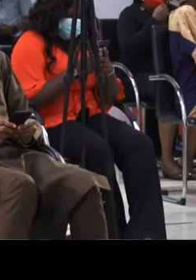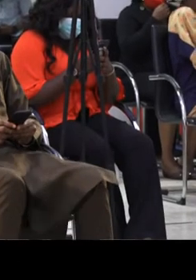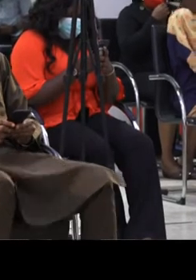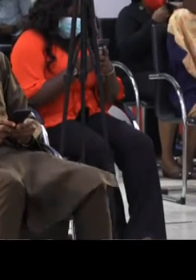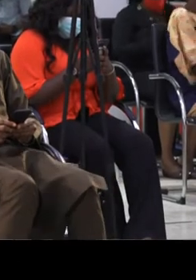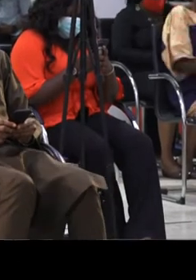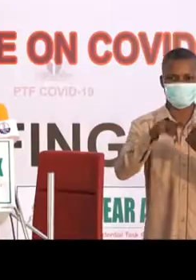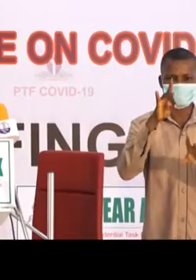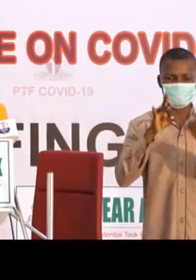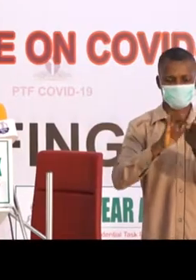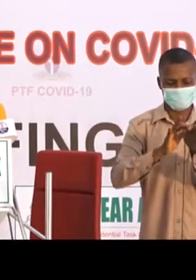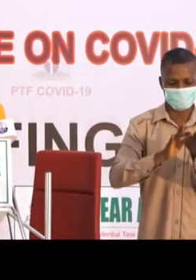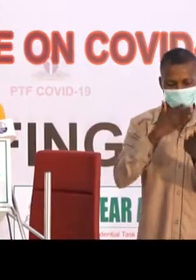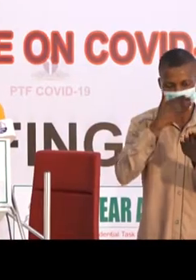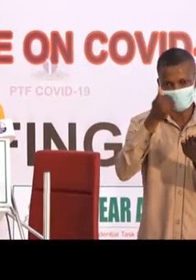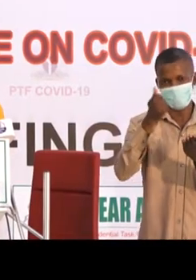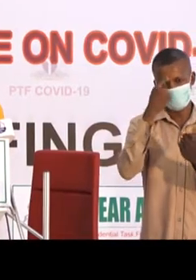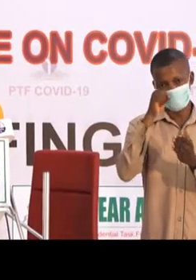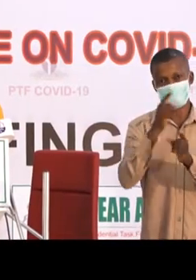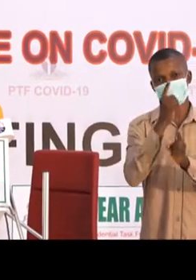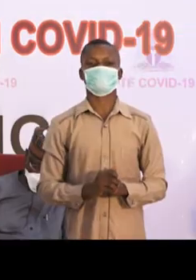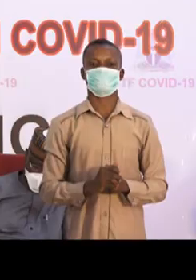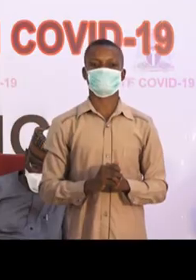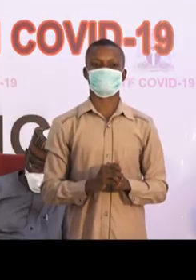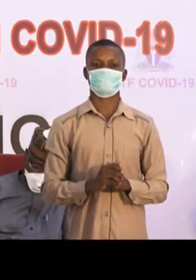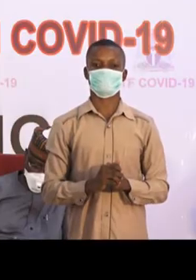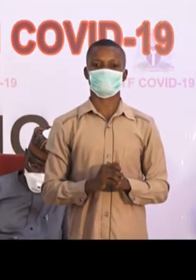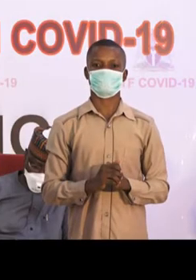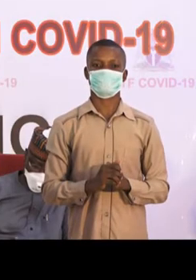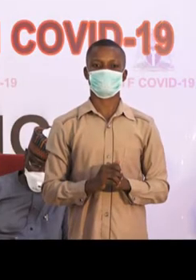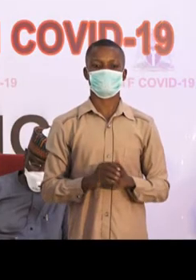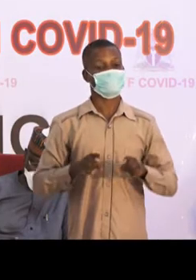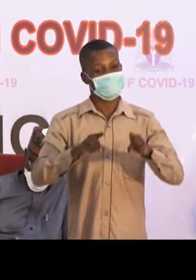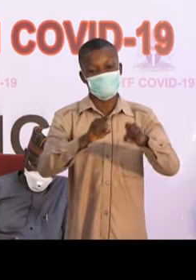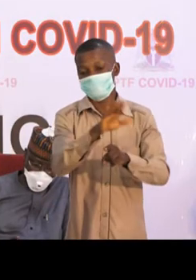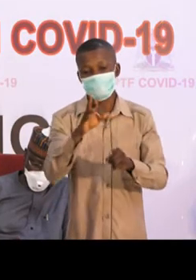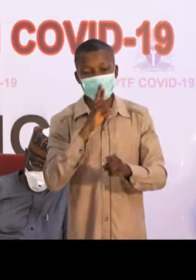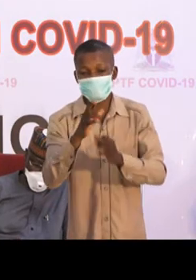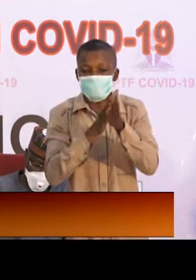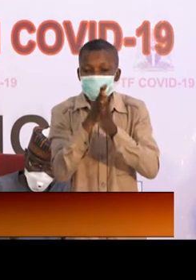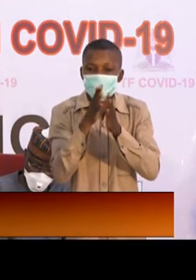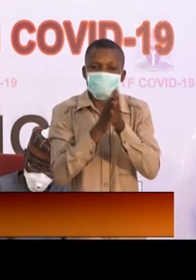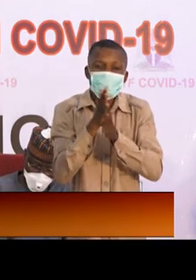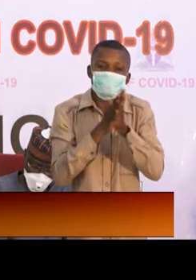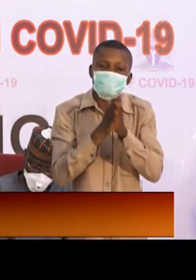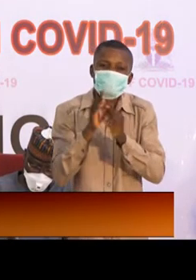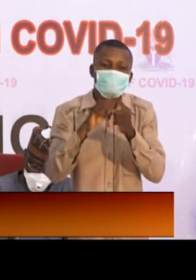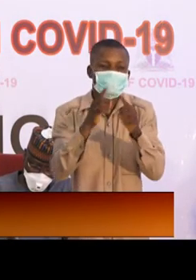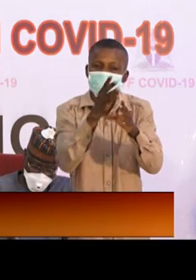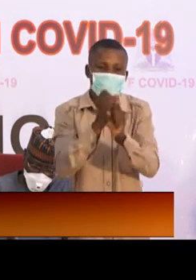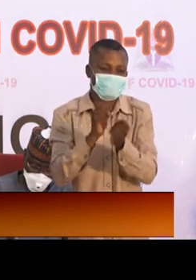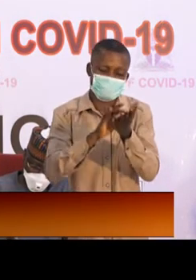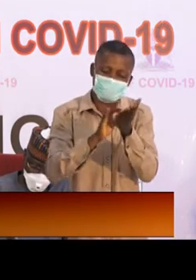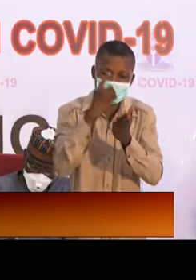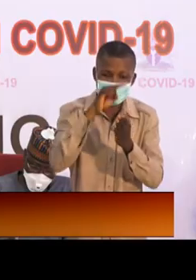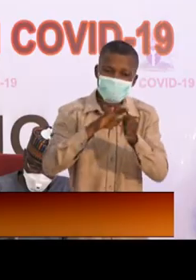to the relevant authorities for appropriate review. While we are anxious to find a cure for the disease that is COVID-19,